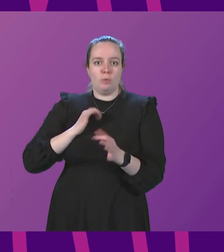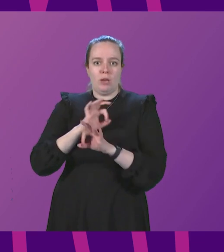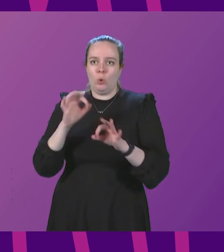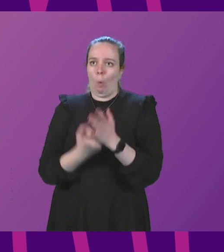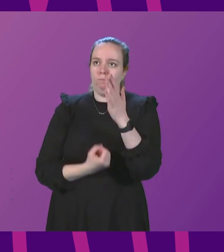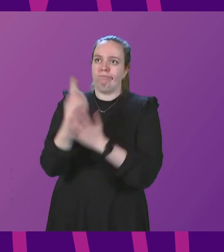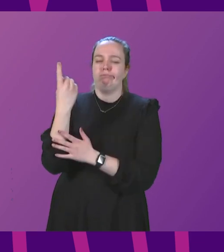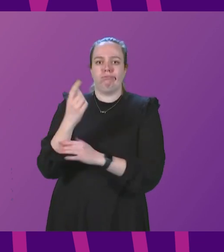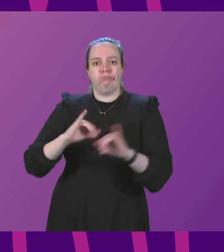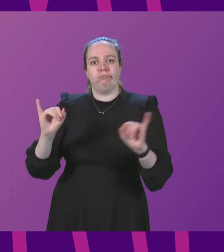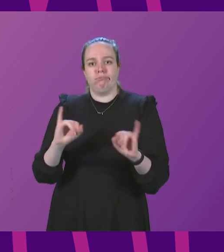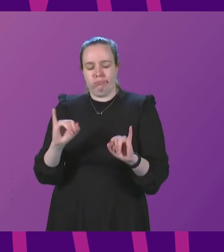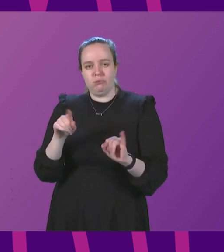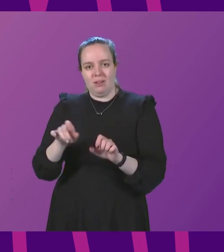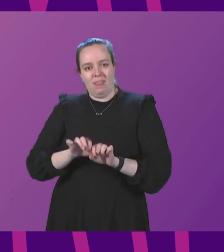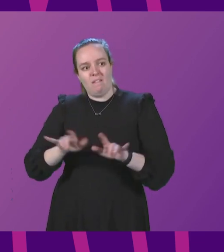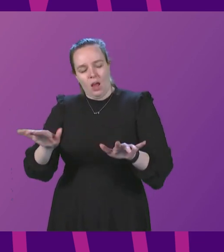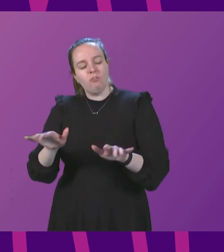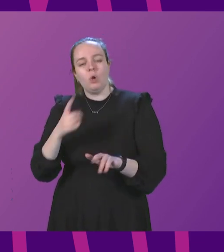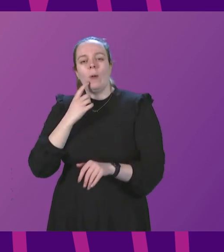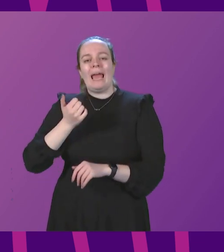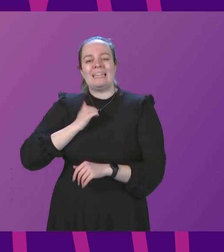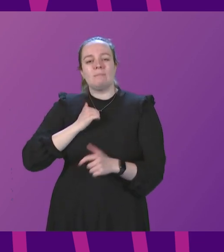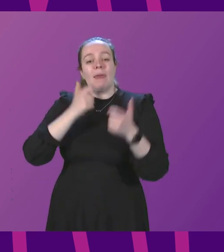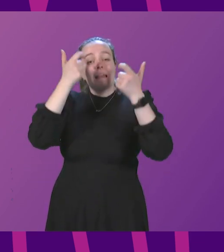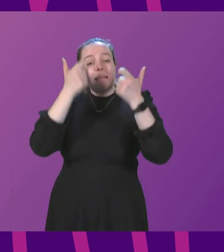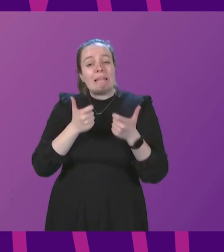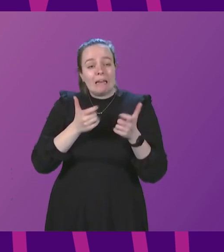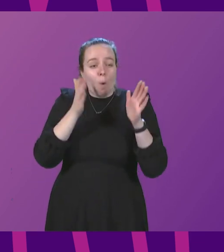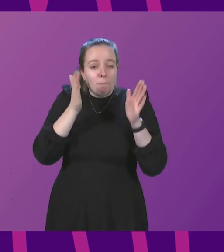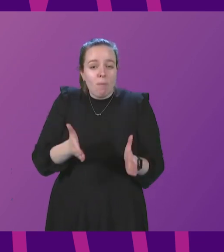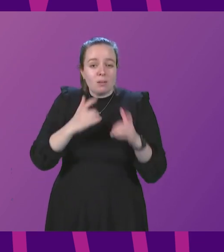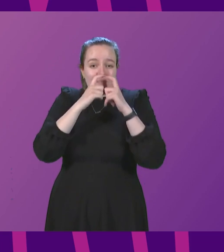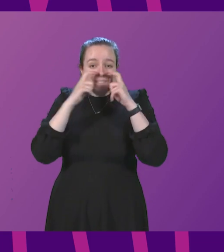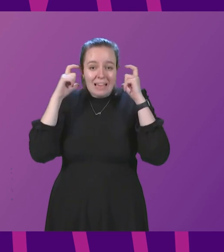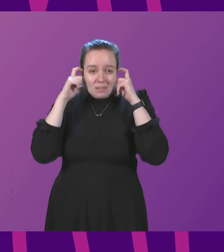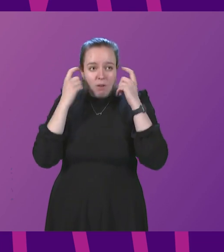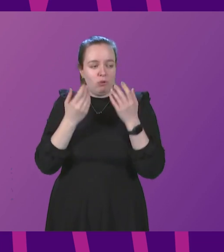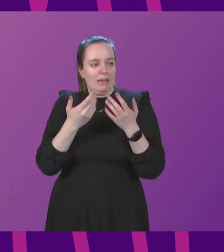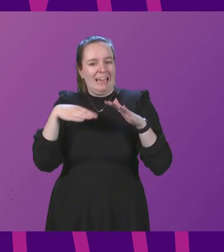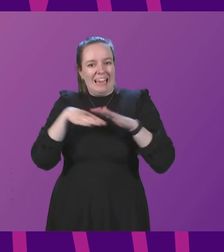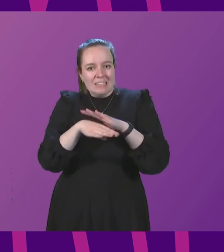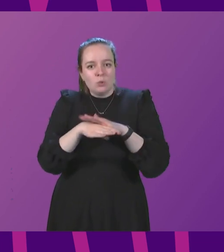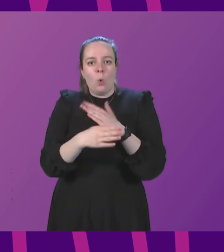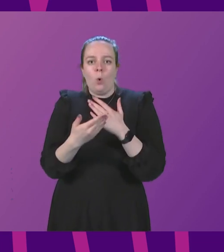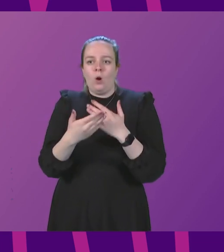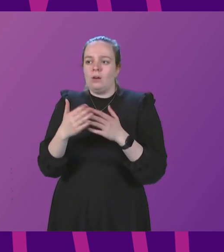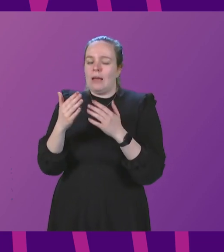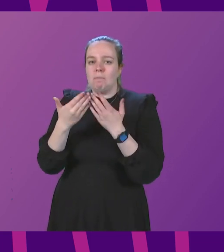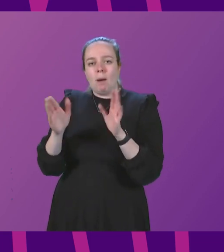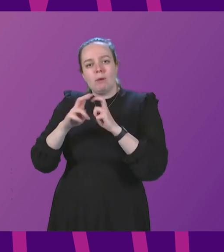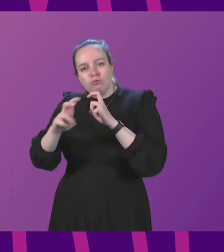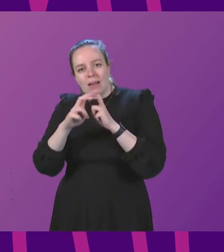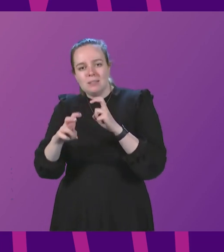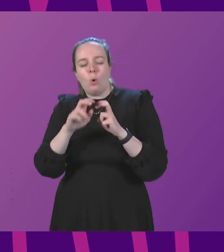developments in the course of the virus, we expect that the legal requirement to wear face coverings in certain indoor settings and on public